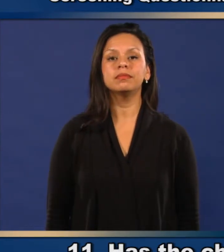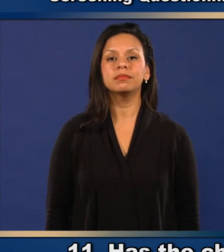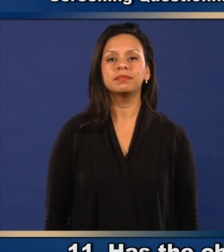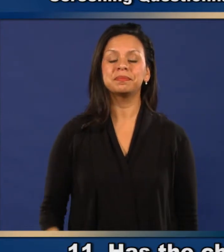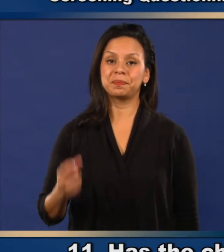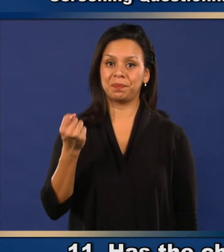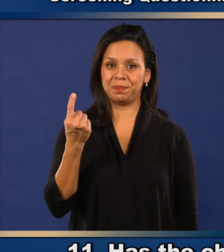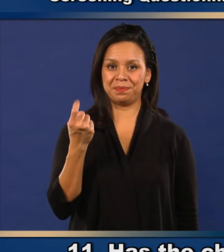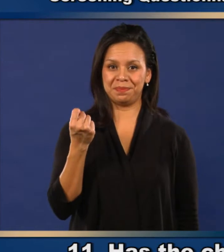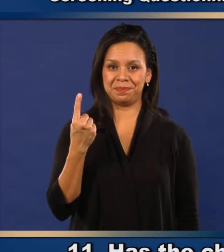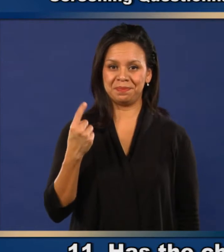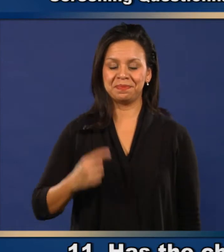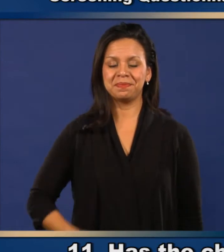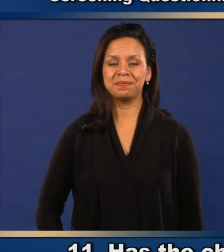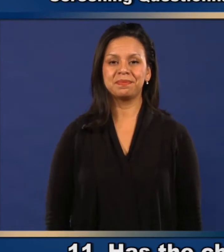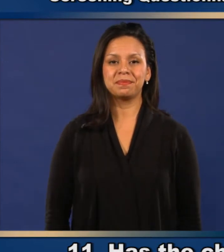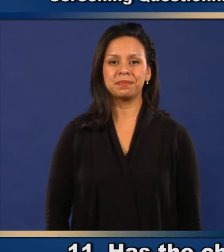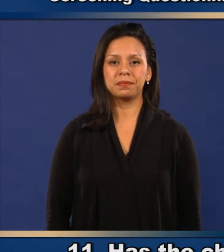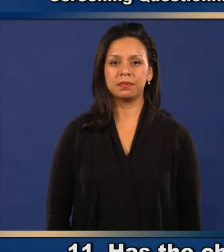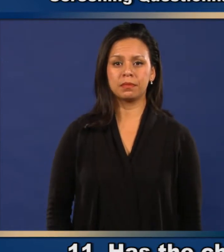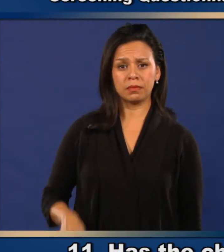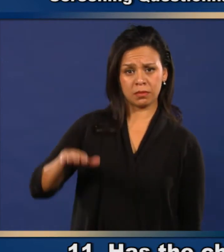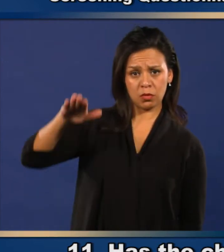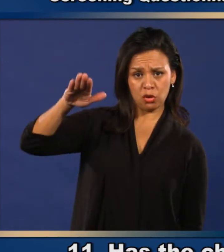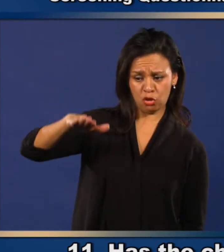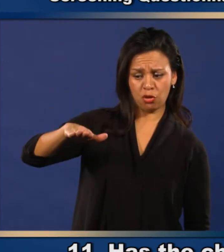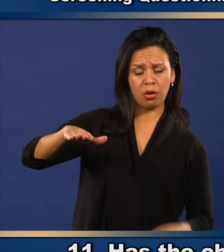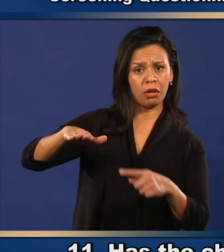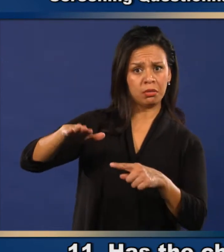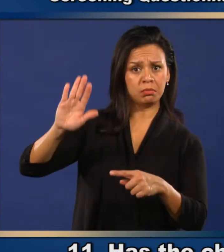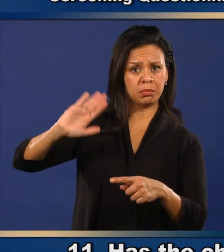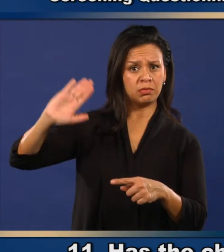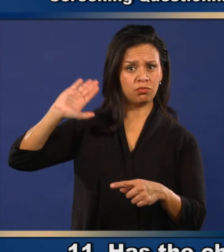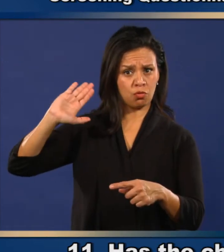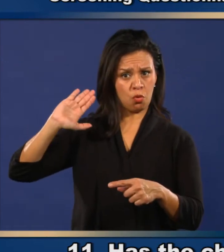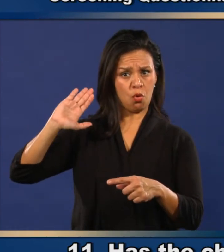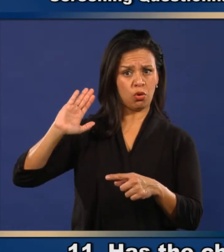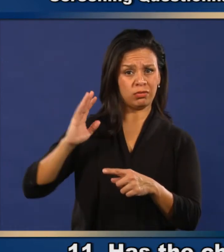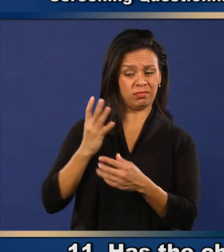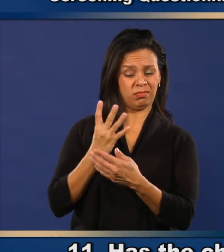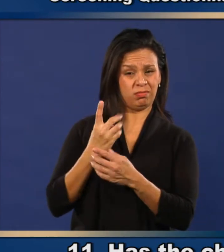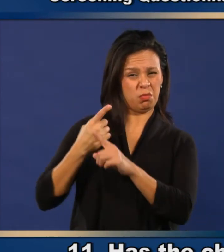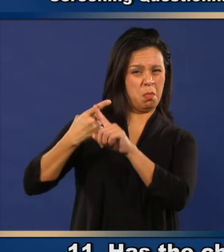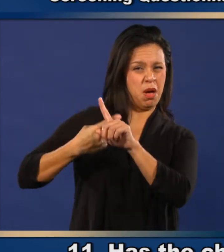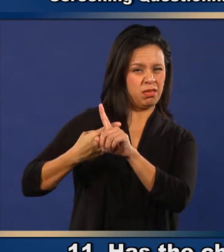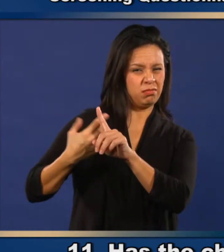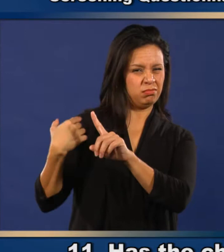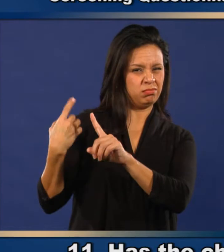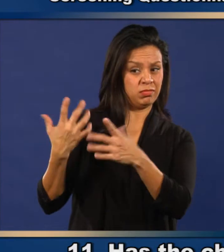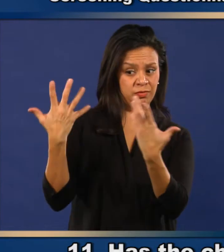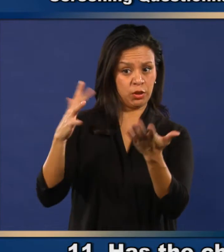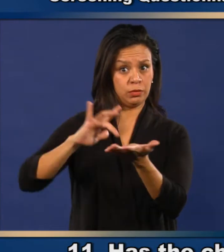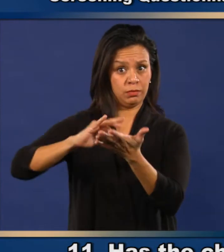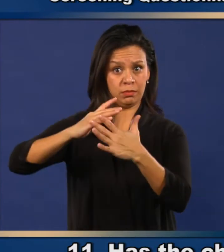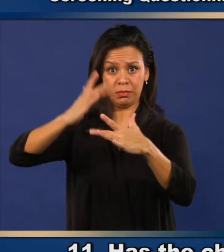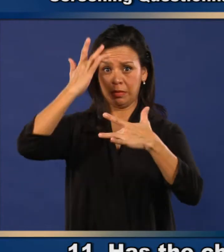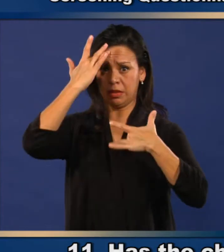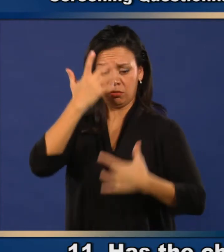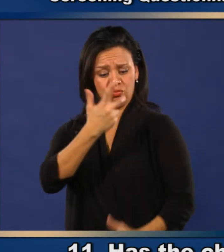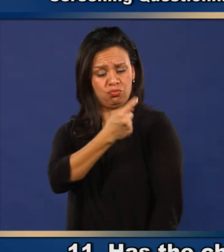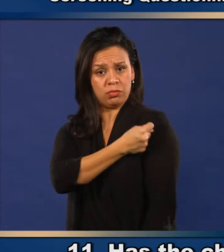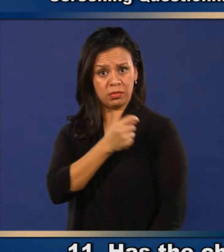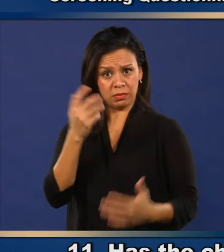Number 11. Has the child received vaccinations in the past 4 weeks?